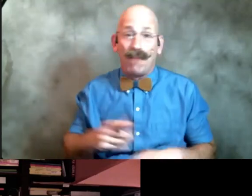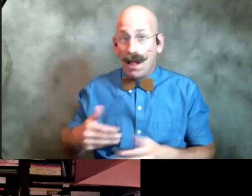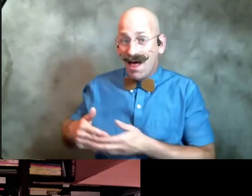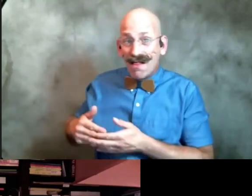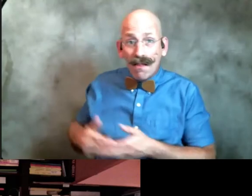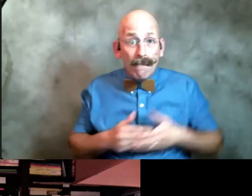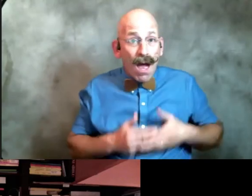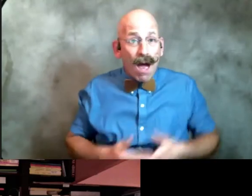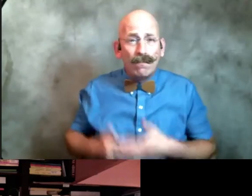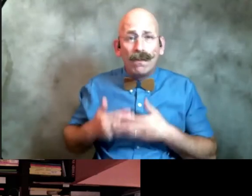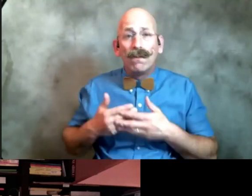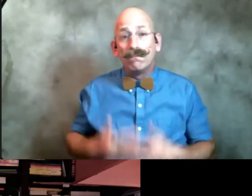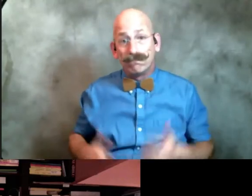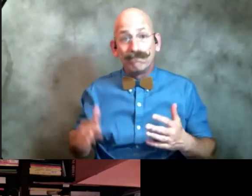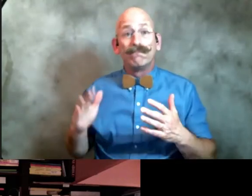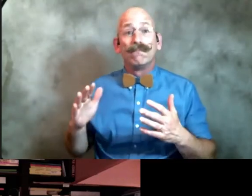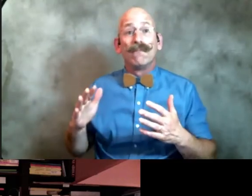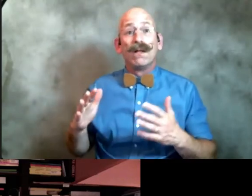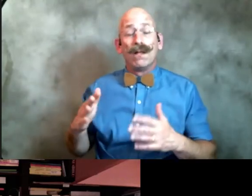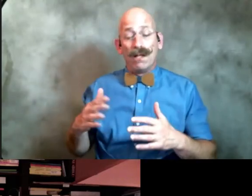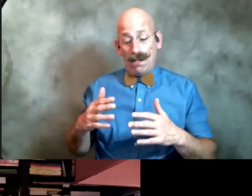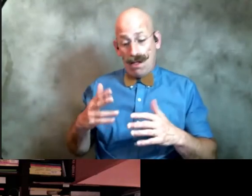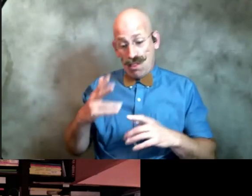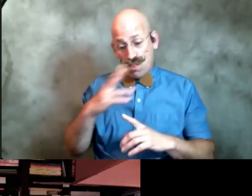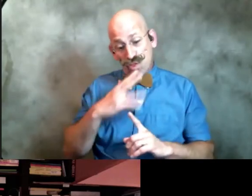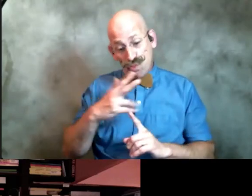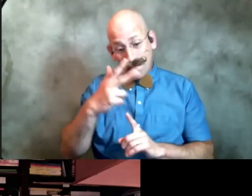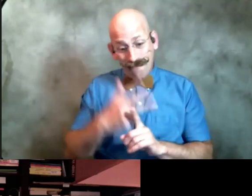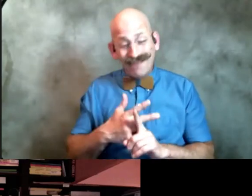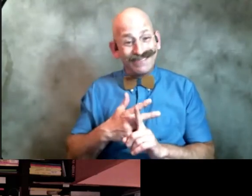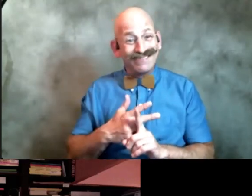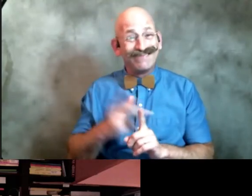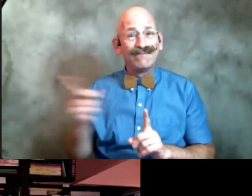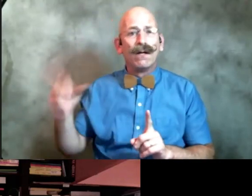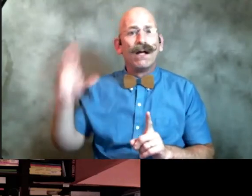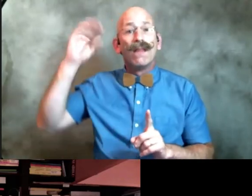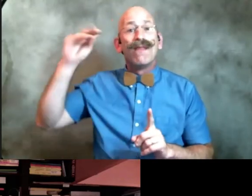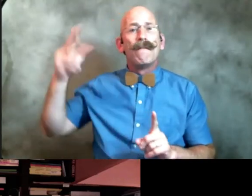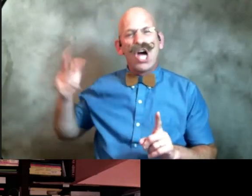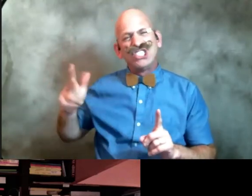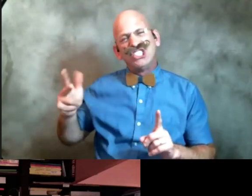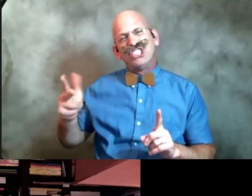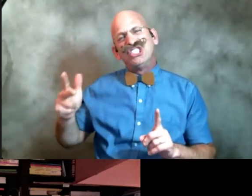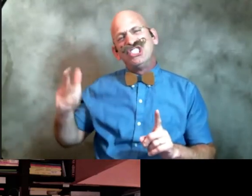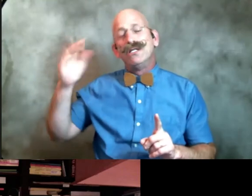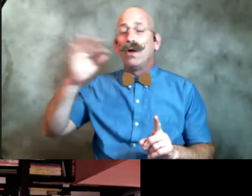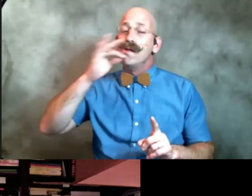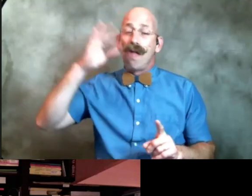three months old when the boy speeding and high crashed their chevy into a pole and killed them both